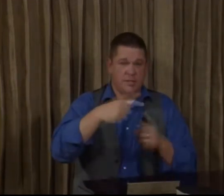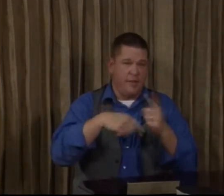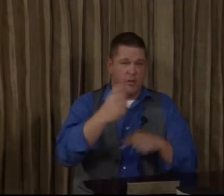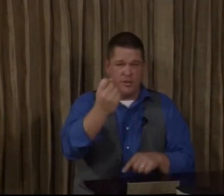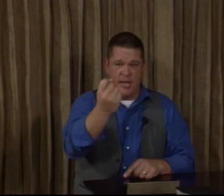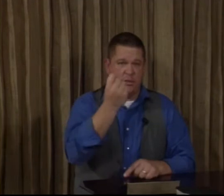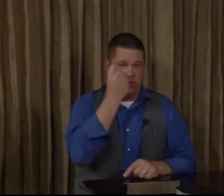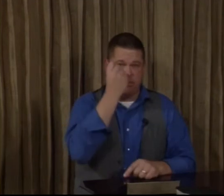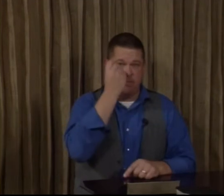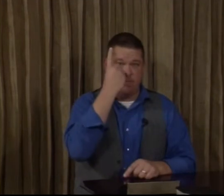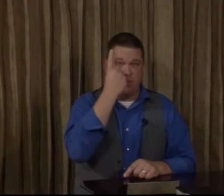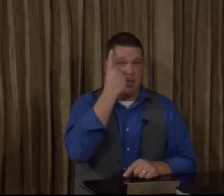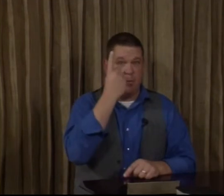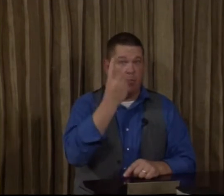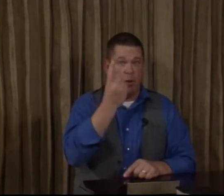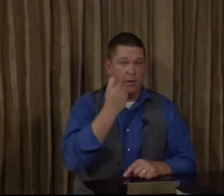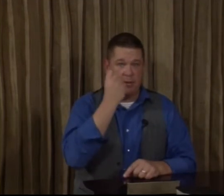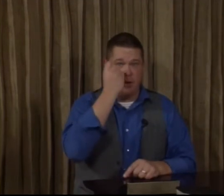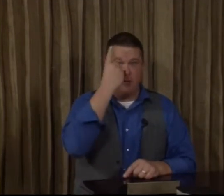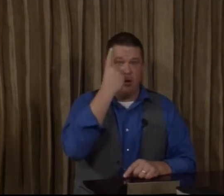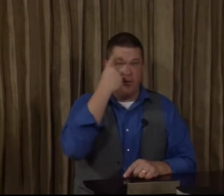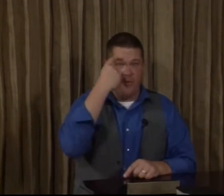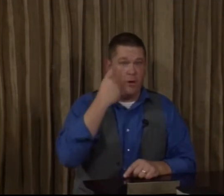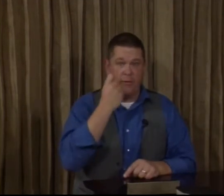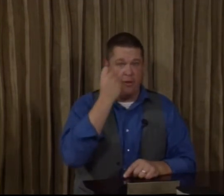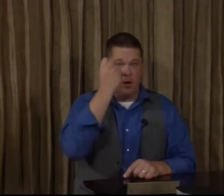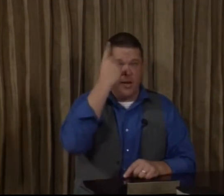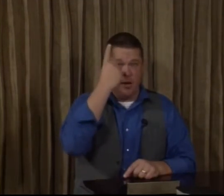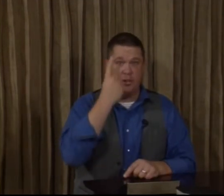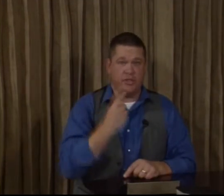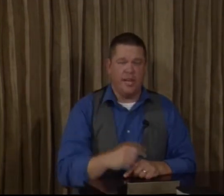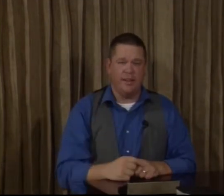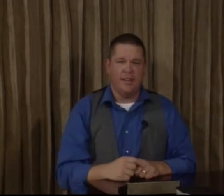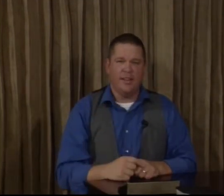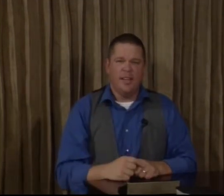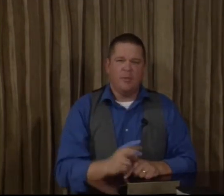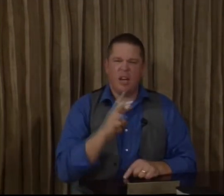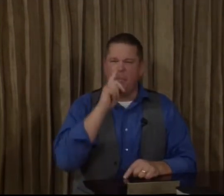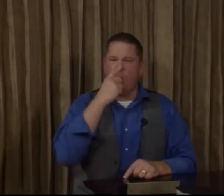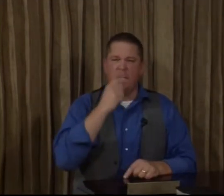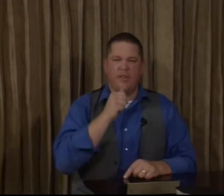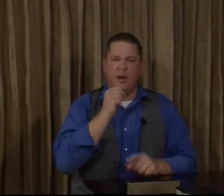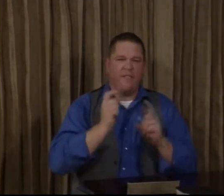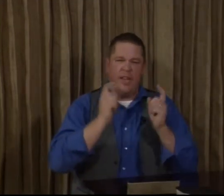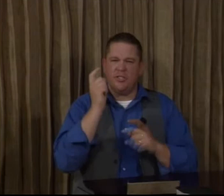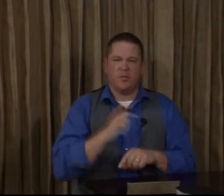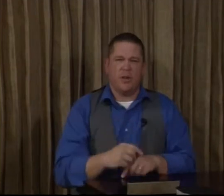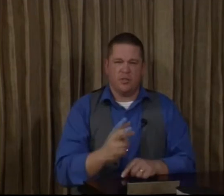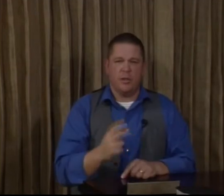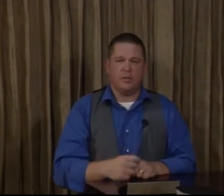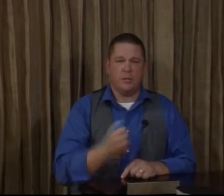is a sign for understand. You just flick up your pointer right there in front of your head to understand. Look how boring it is if I don't have facial expressions. Watch this.